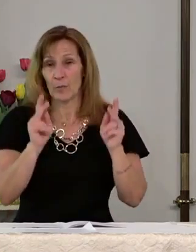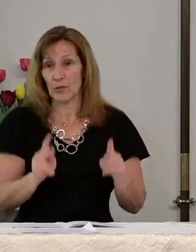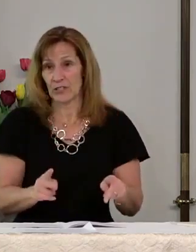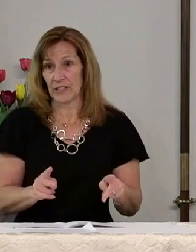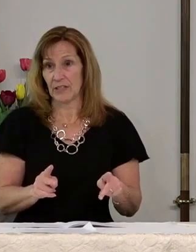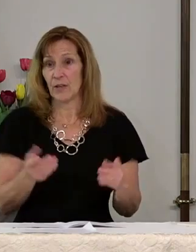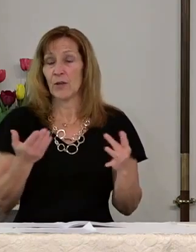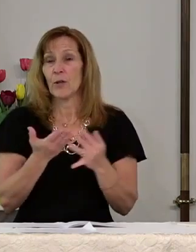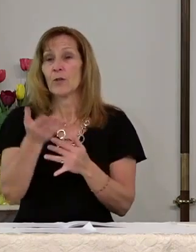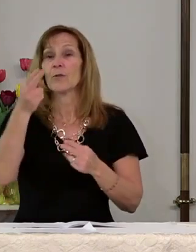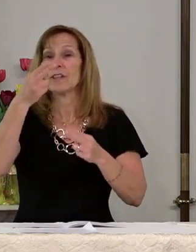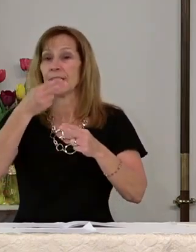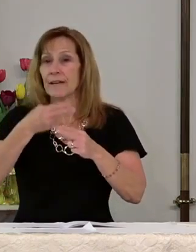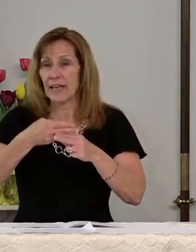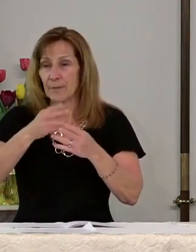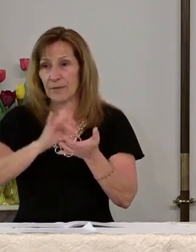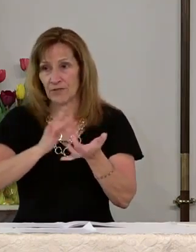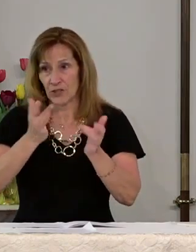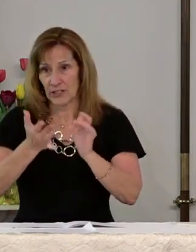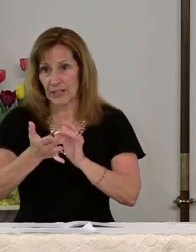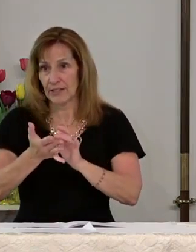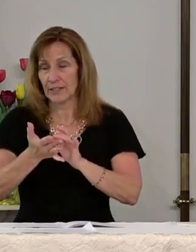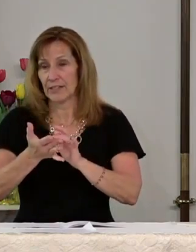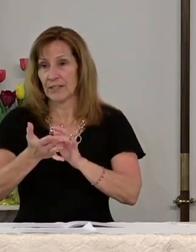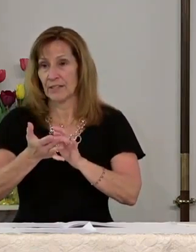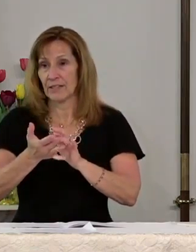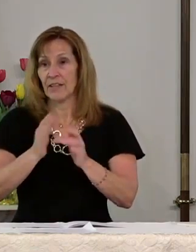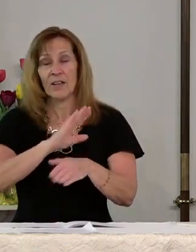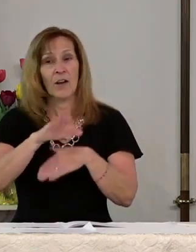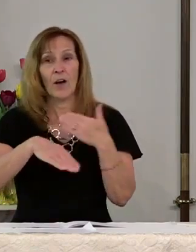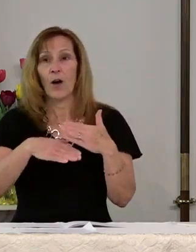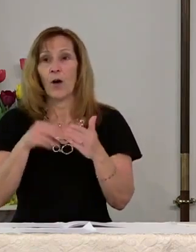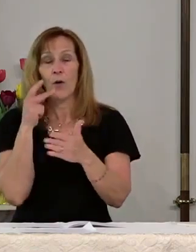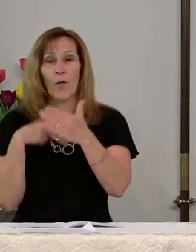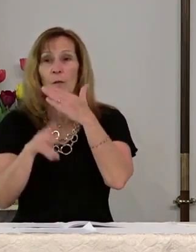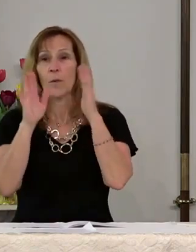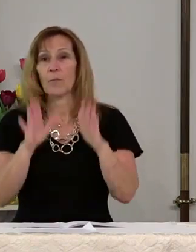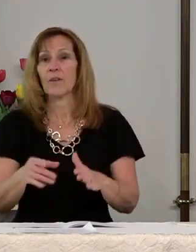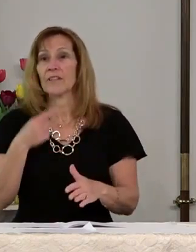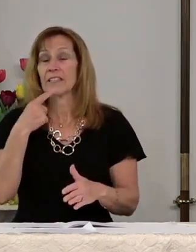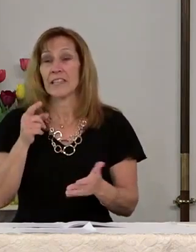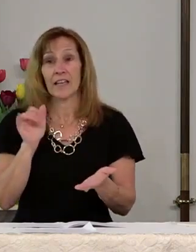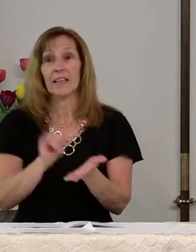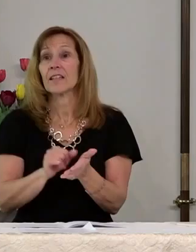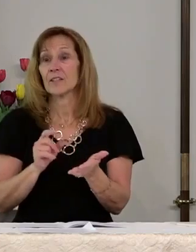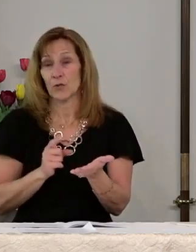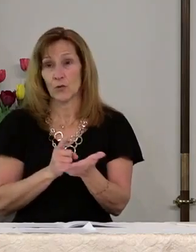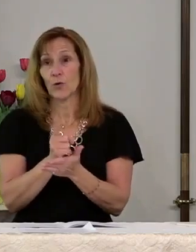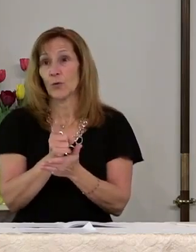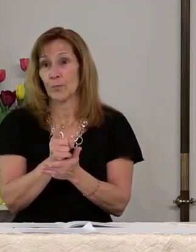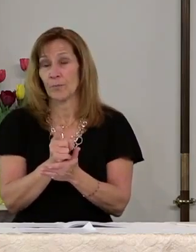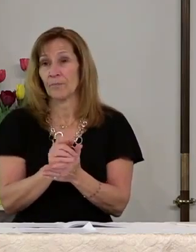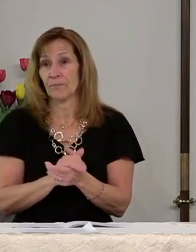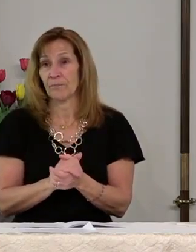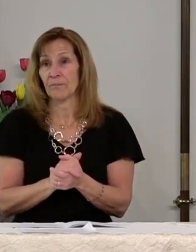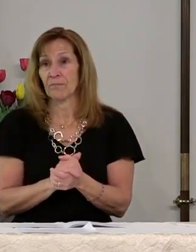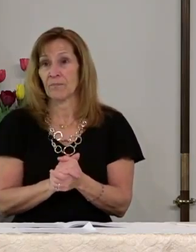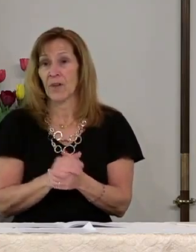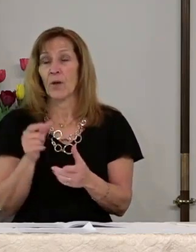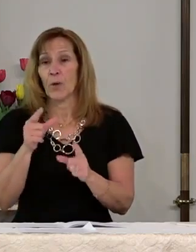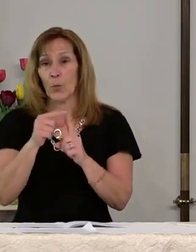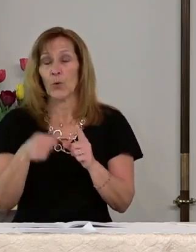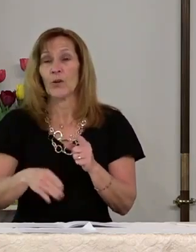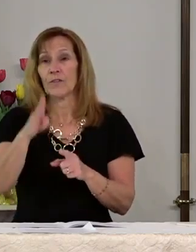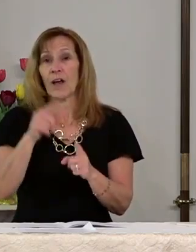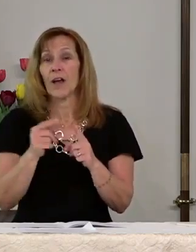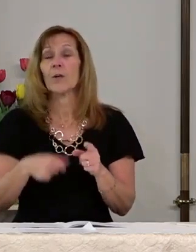through the name of Jesus. All the prophets say this is true. Word of